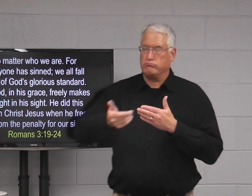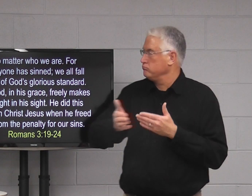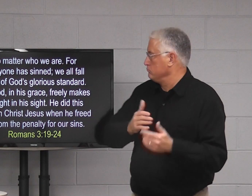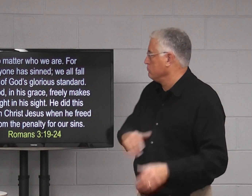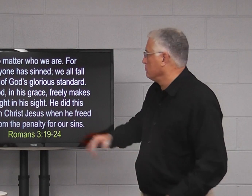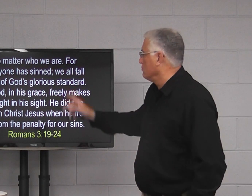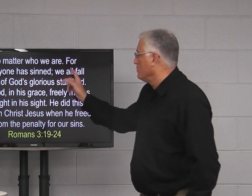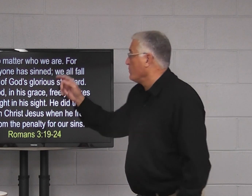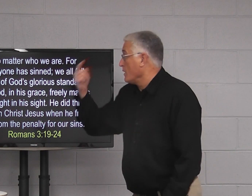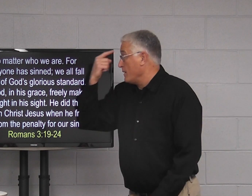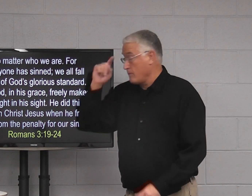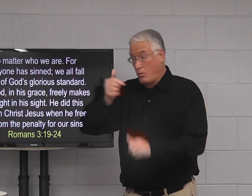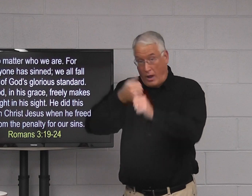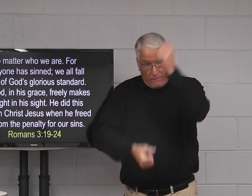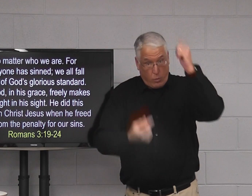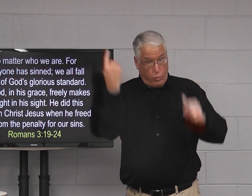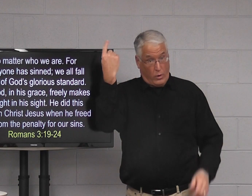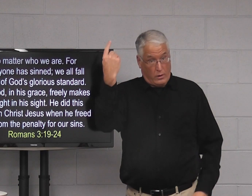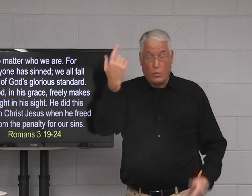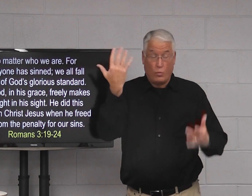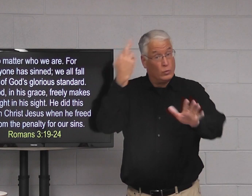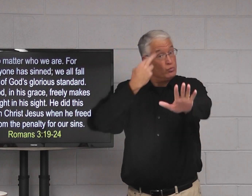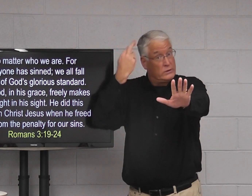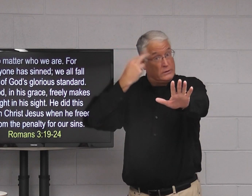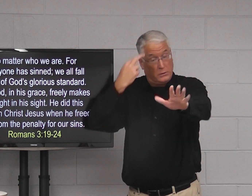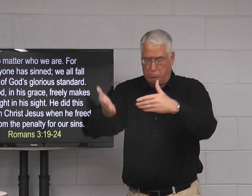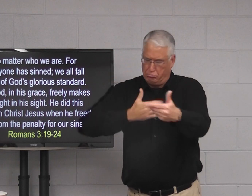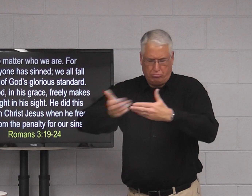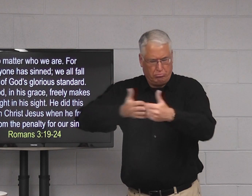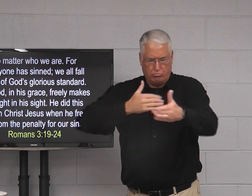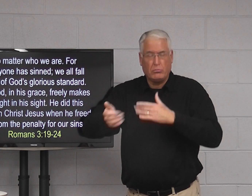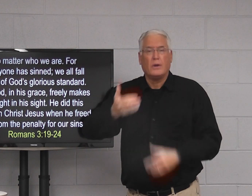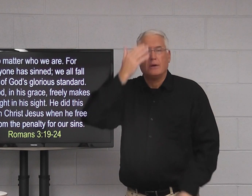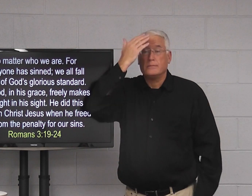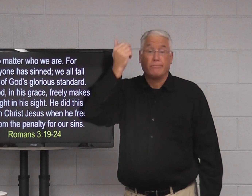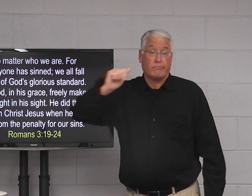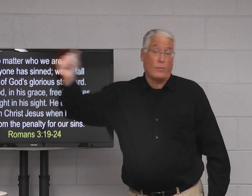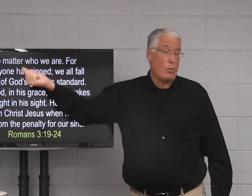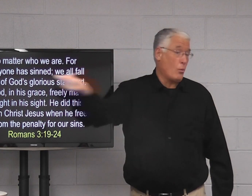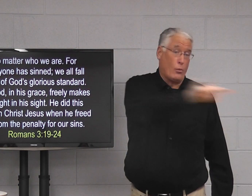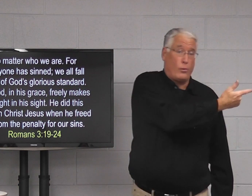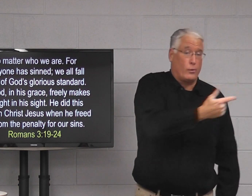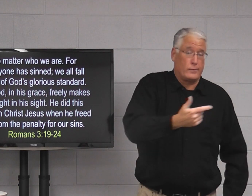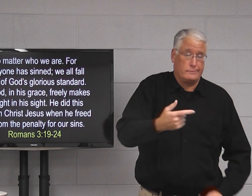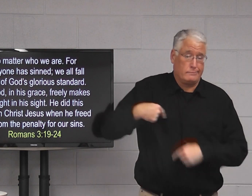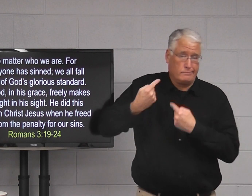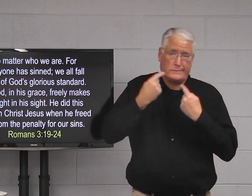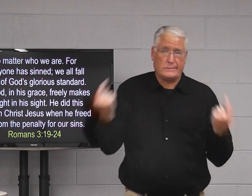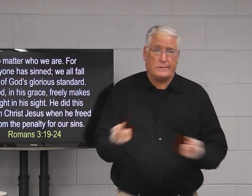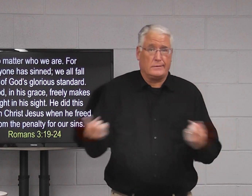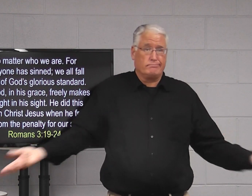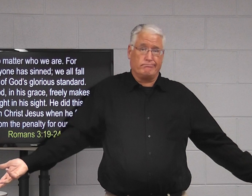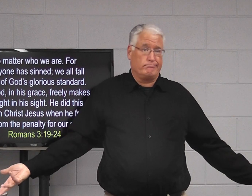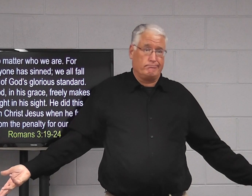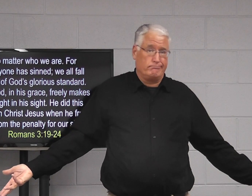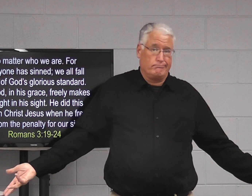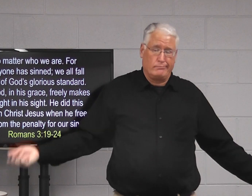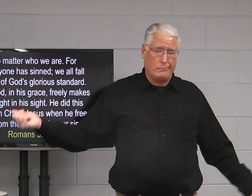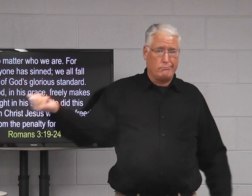it doesn't matter. It is for everyone. it is for all because we are